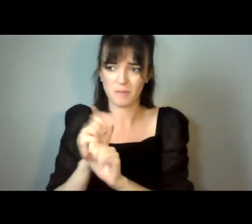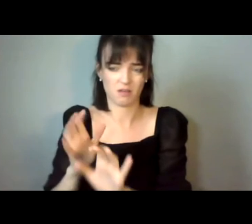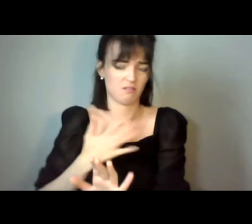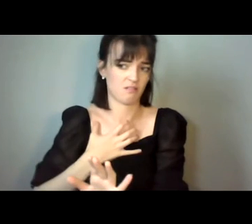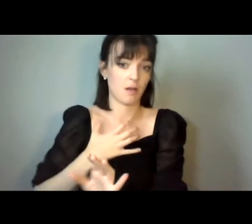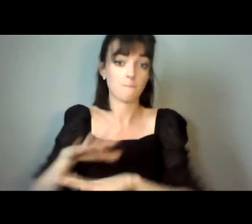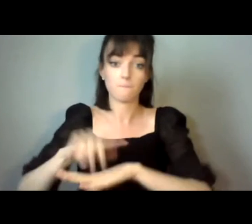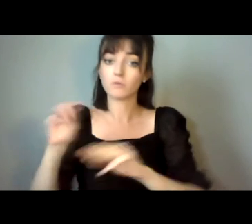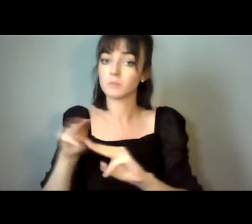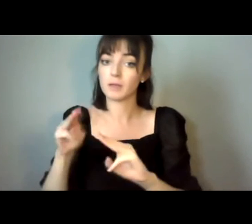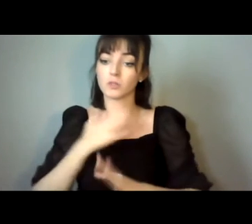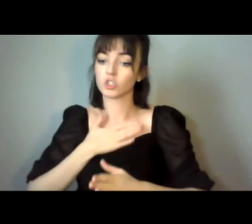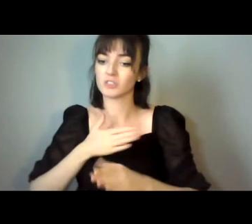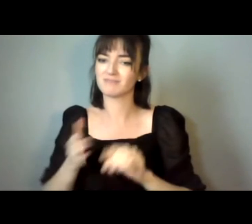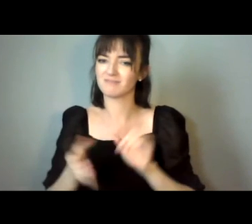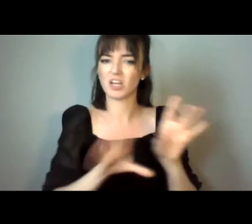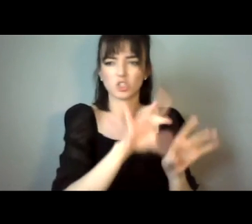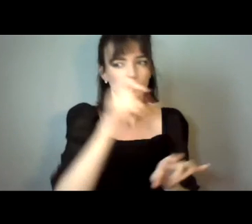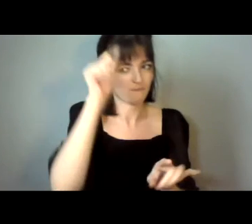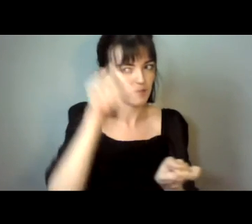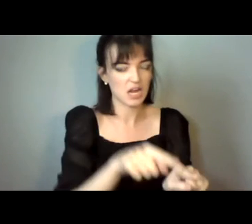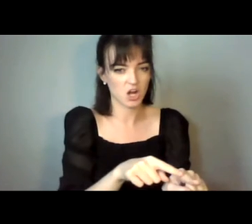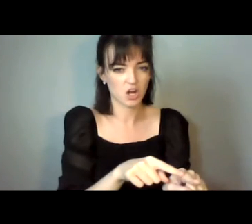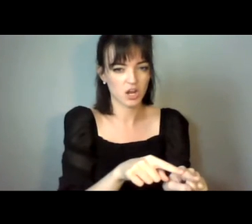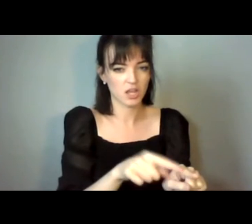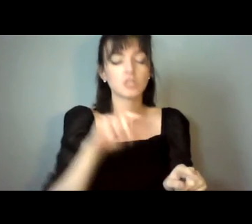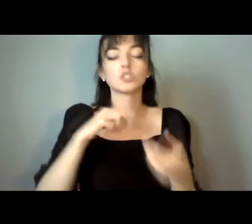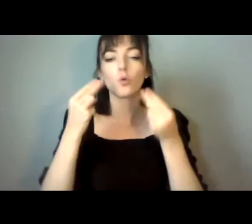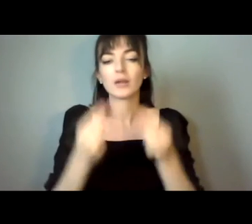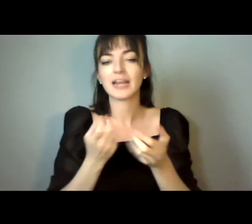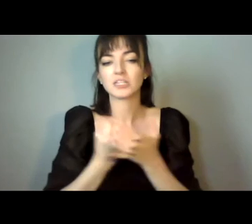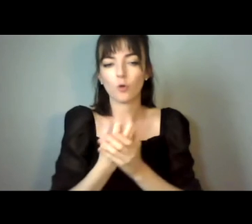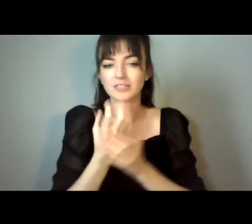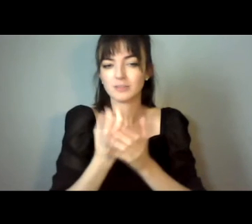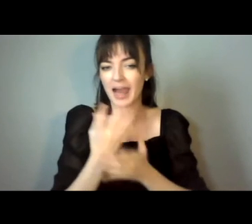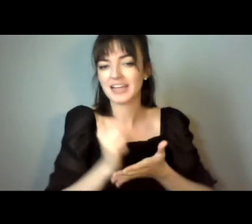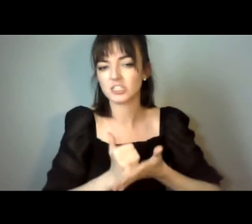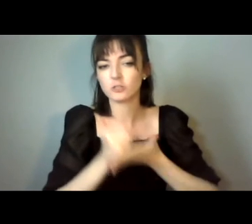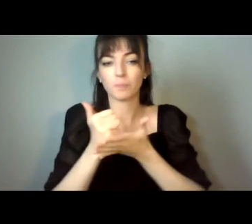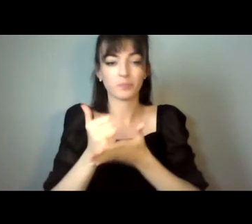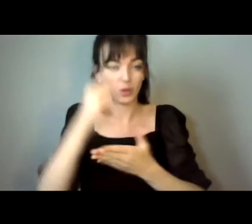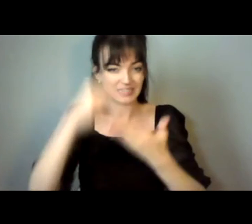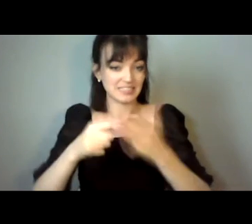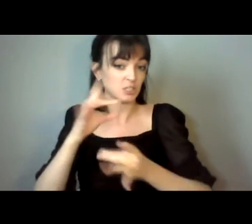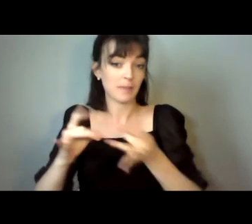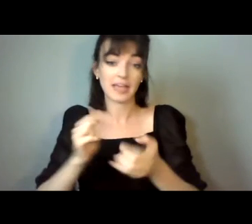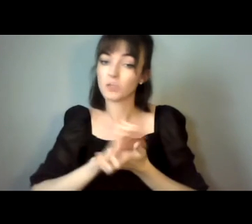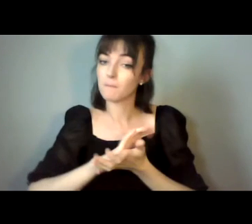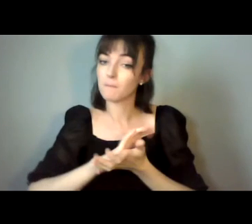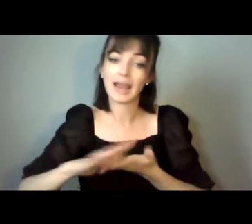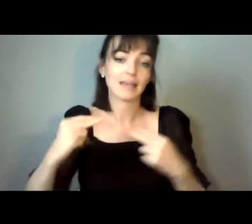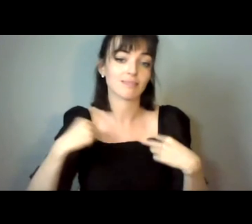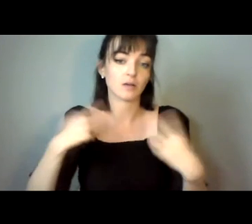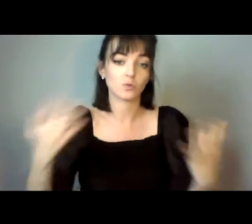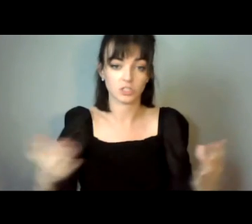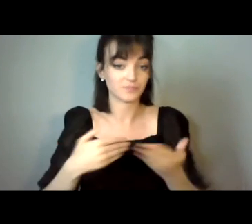majority will go with what they know. So we need to explain supported decision-making in plain language. No matter what our statutes